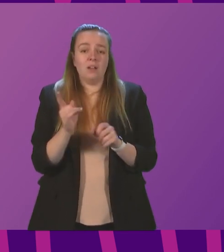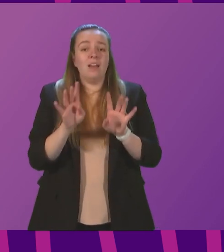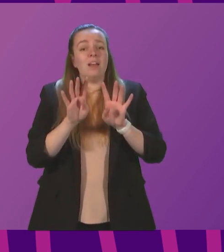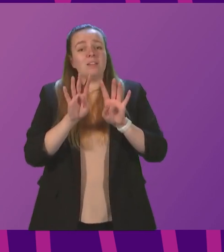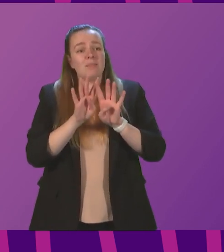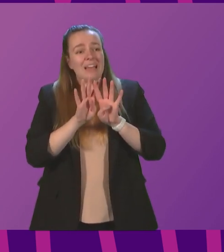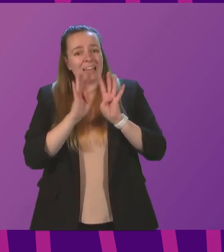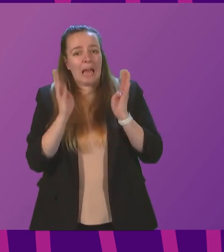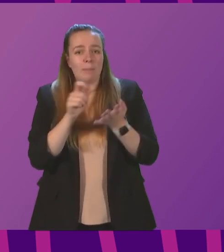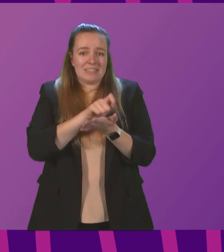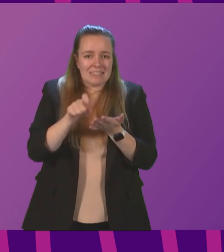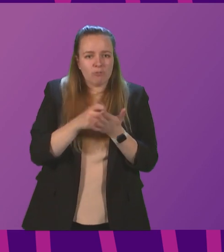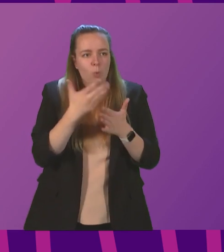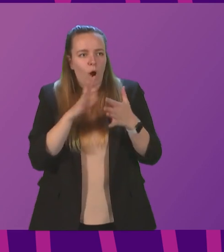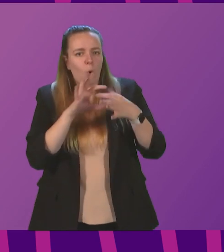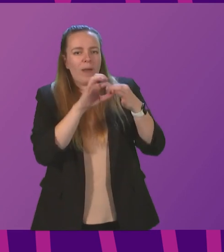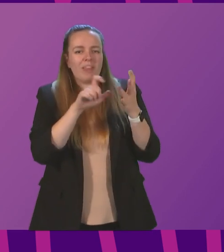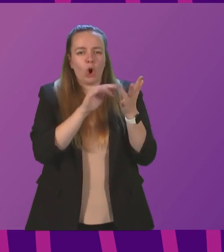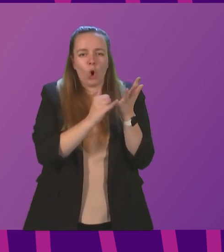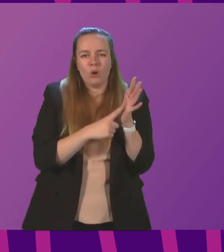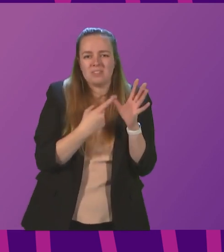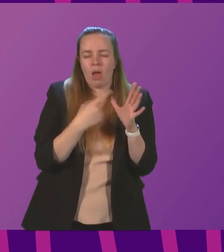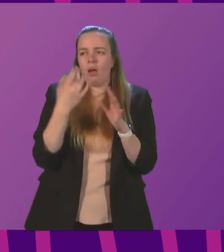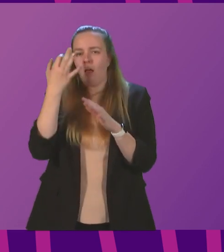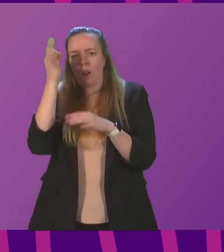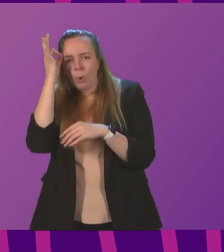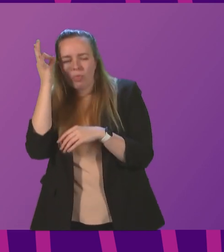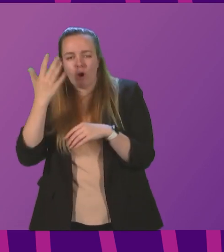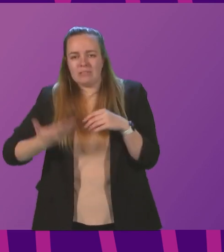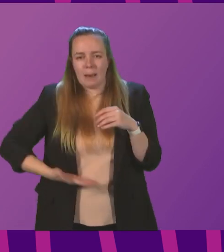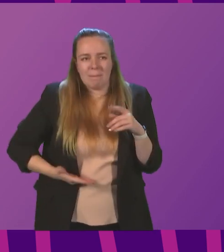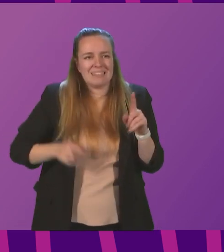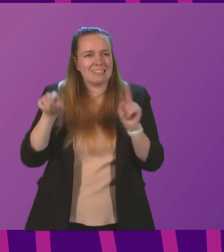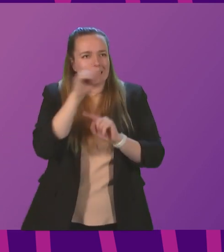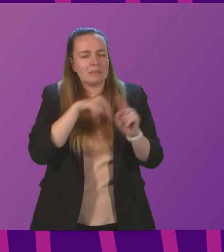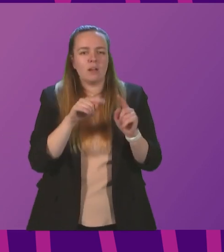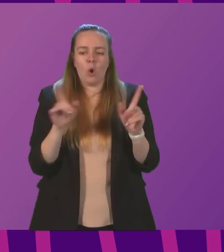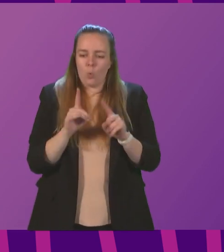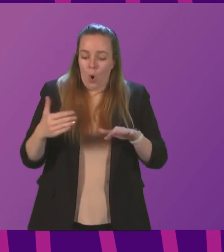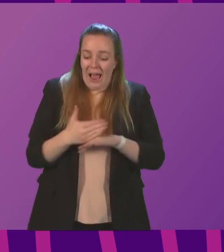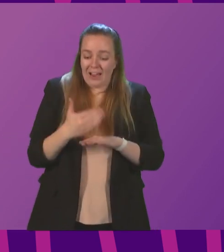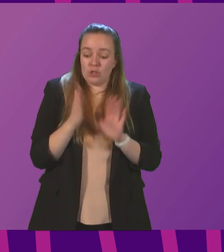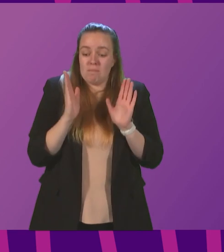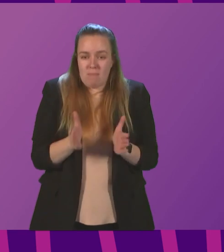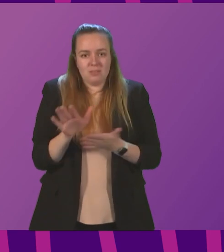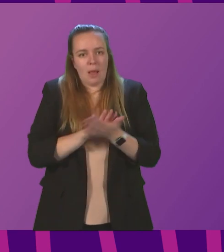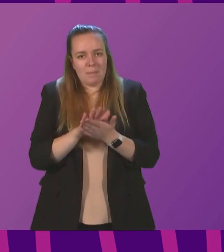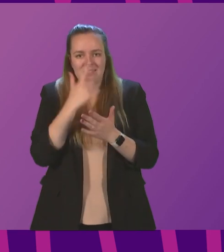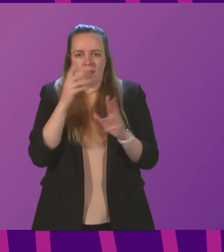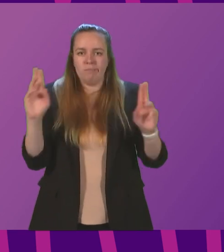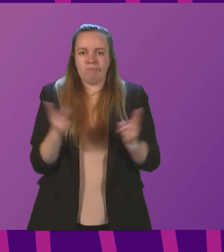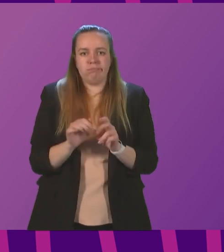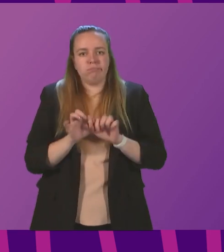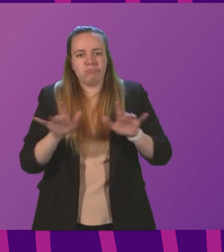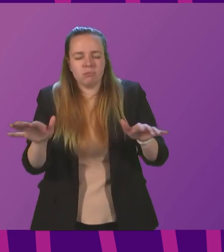Secretaries are continuing to work with COSLA, individual local authorities and businesses on the actions we need to take to reduce transmission, preferably